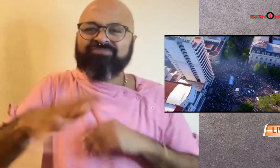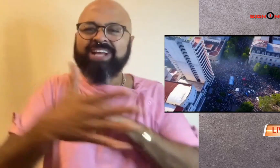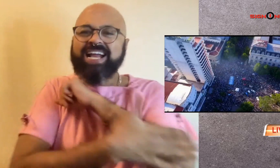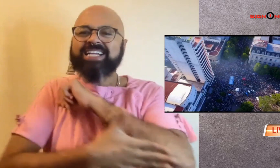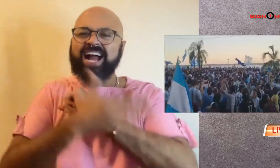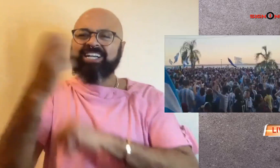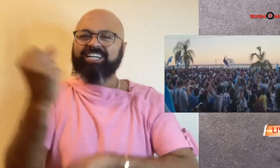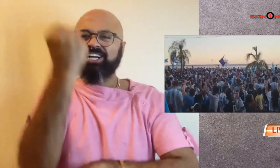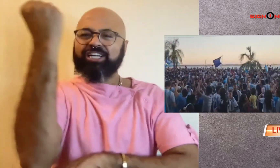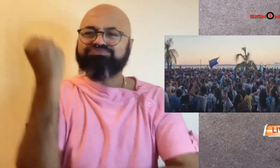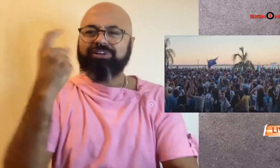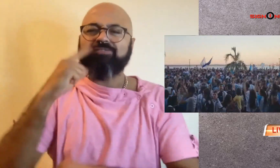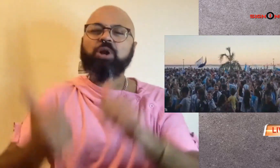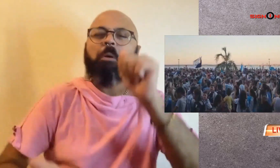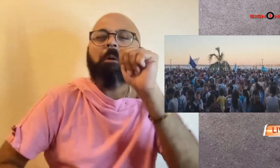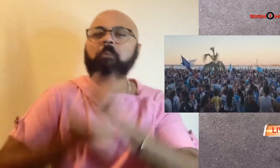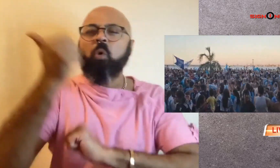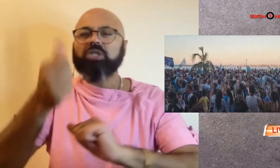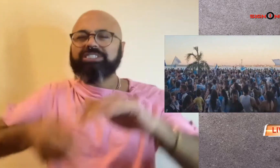for the most goals scored in the tournament.